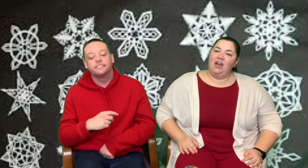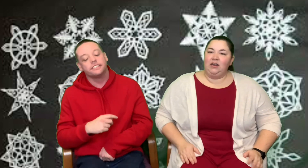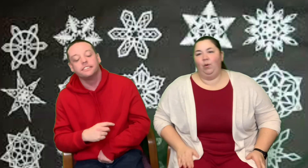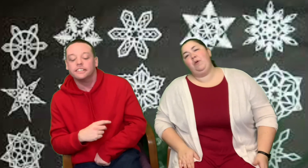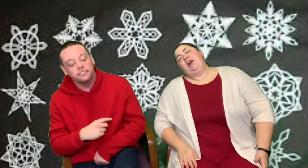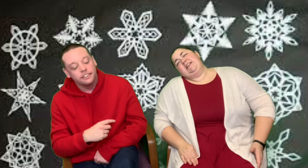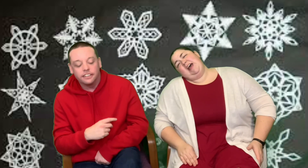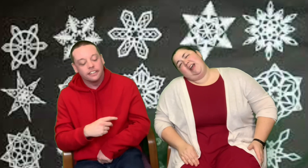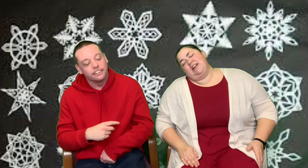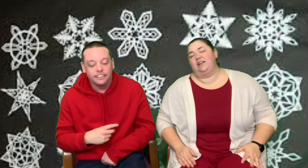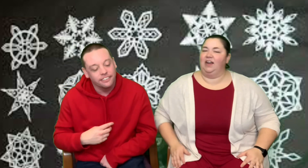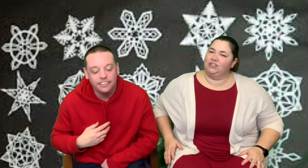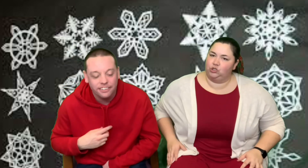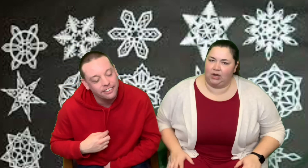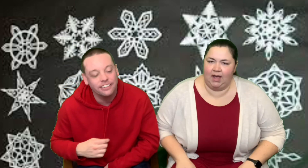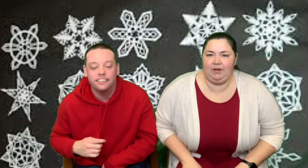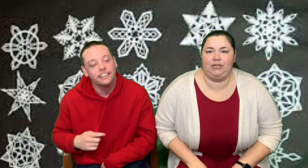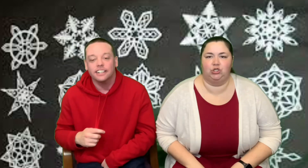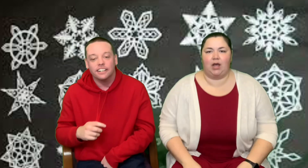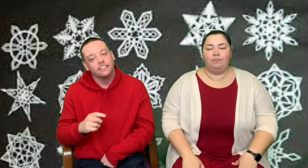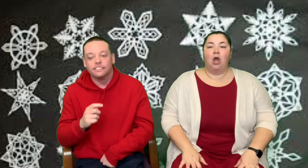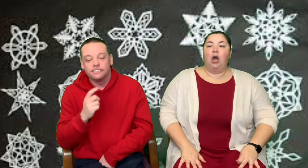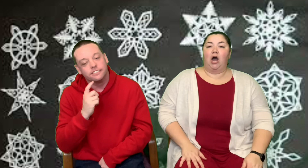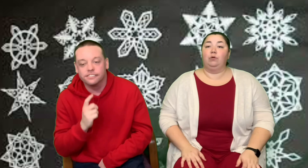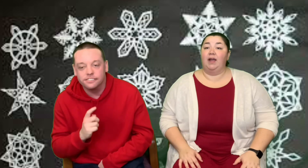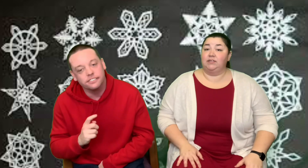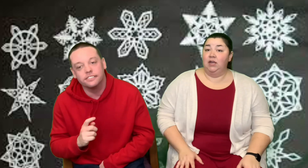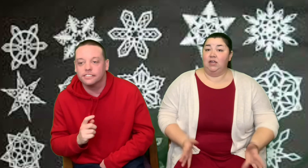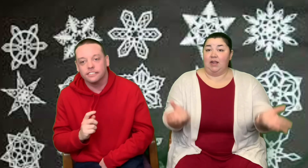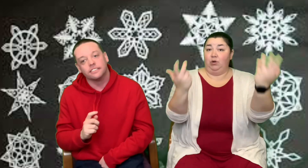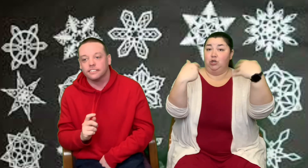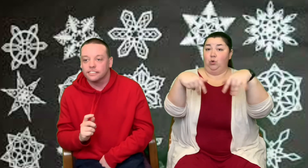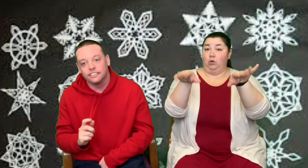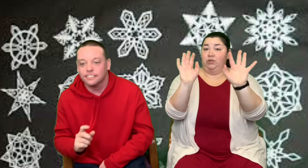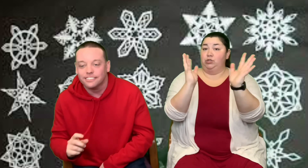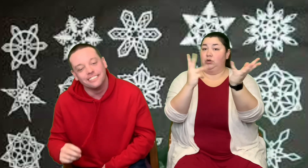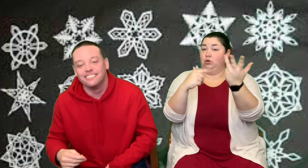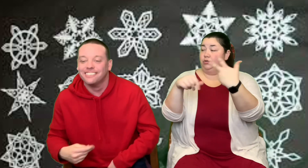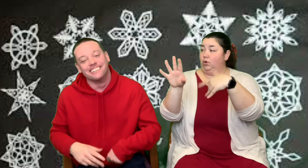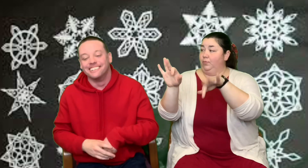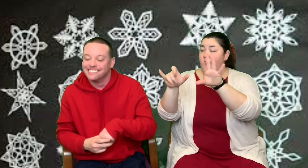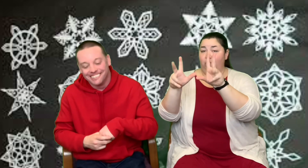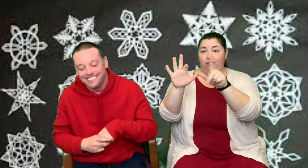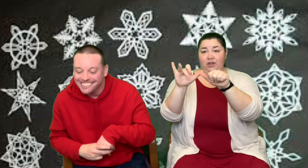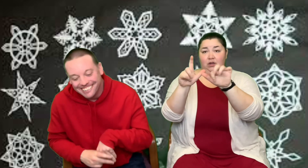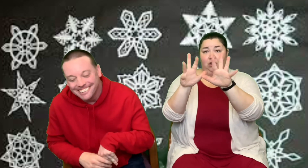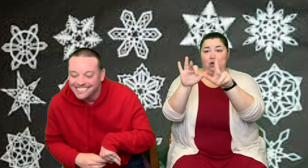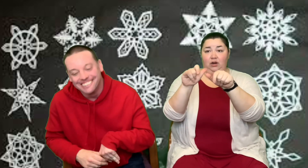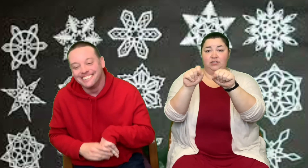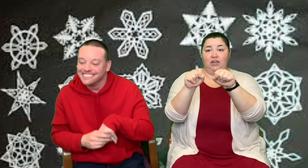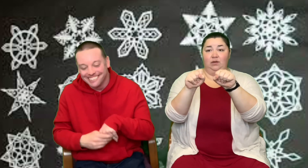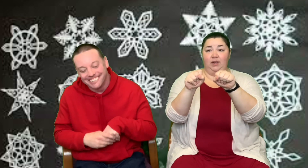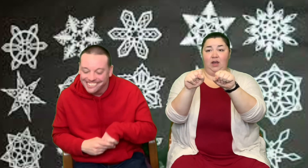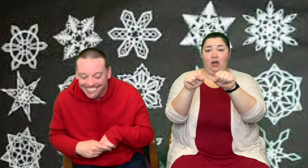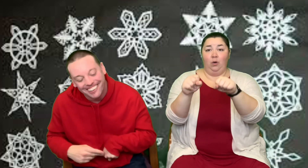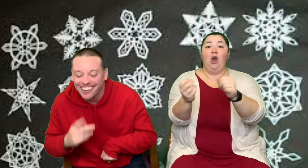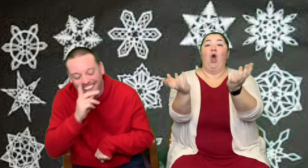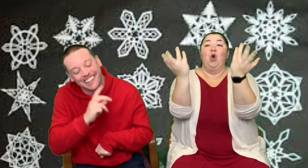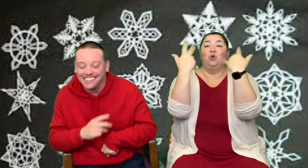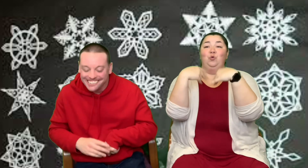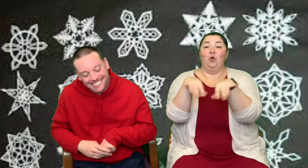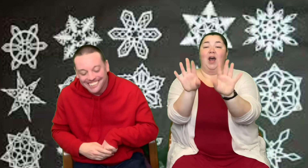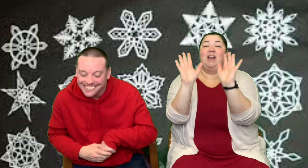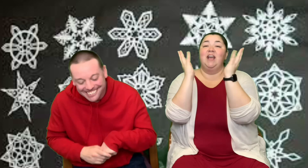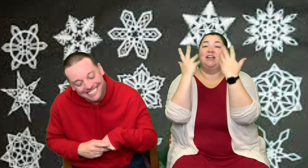nine, one more. Ten. Nice job, nice job. Alright, now we're going to do our wrist circles. We're moving those fingers. Here we go.